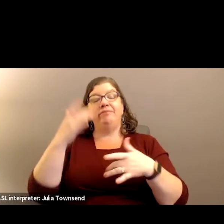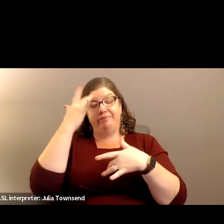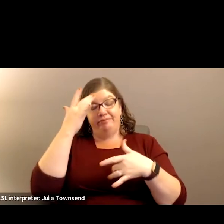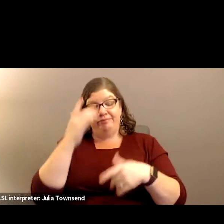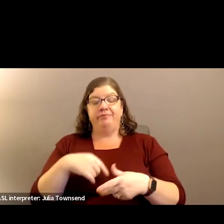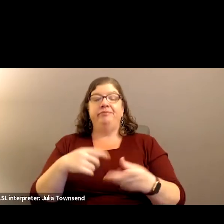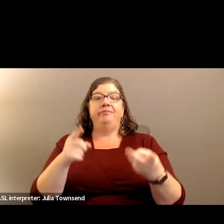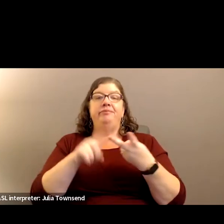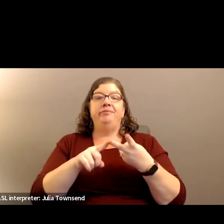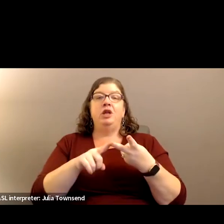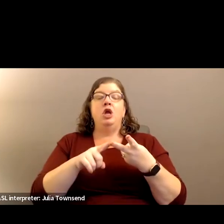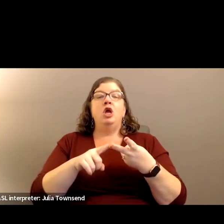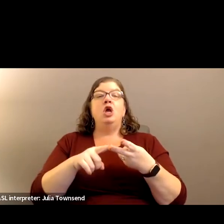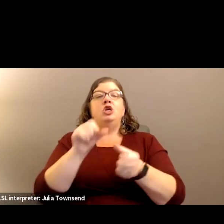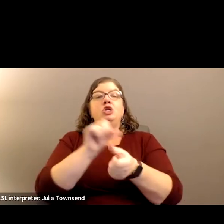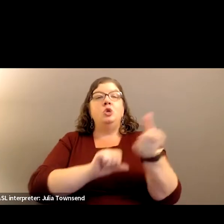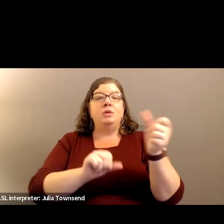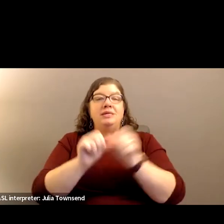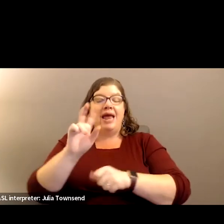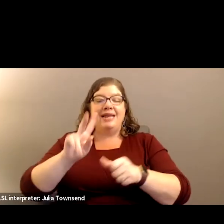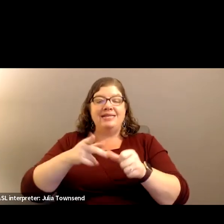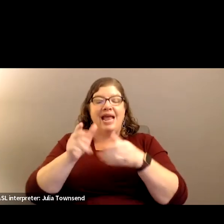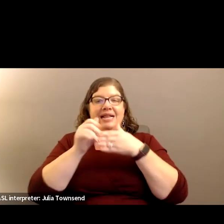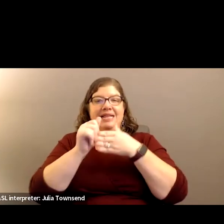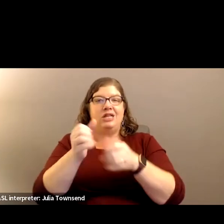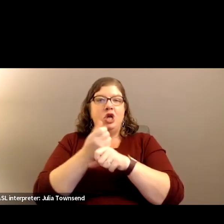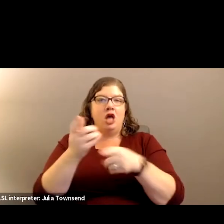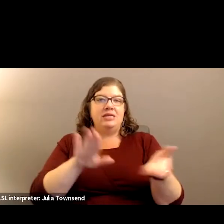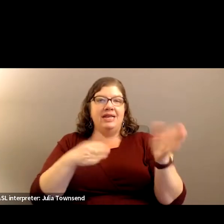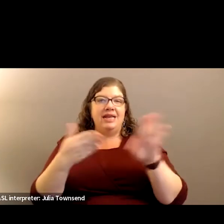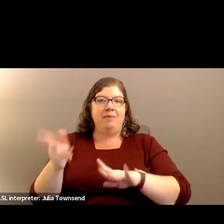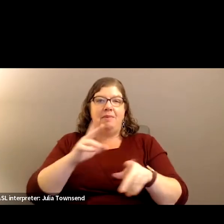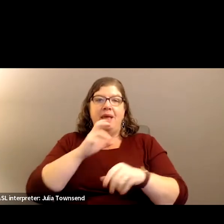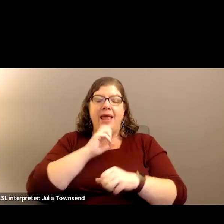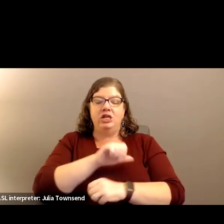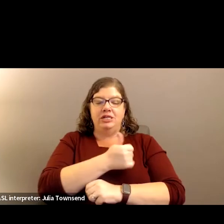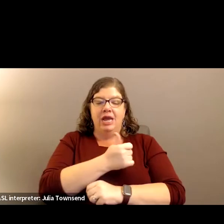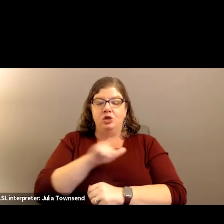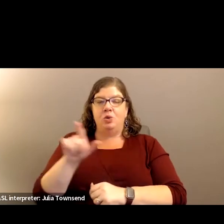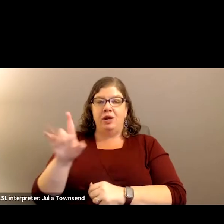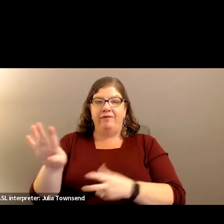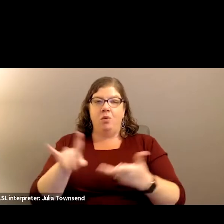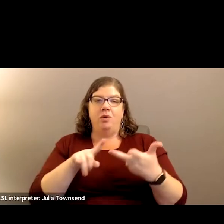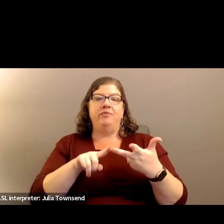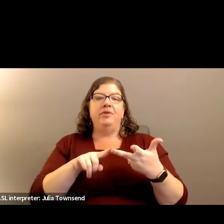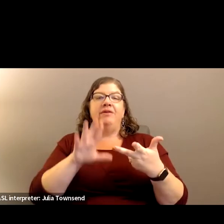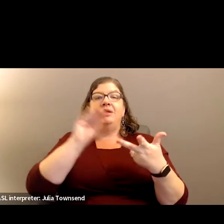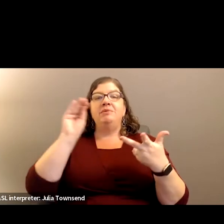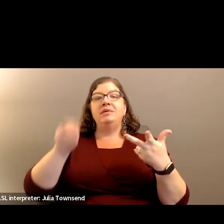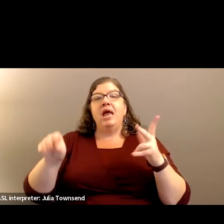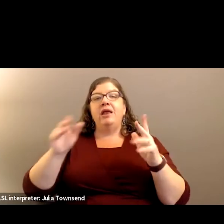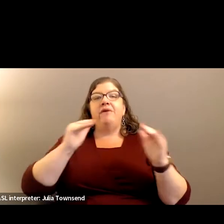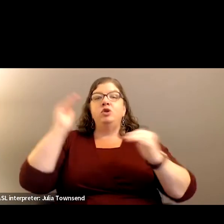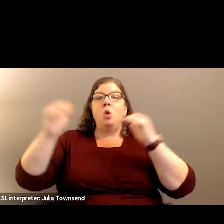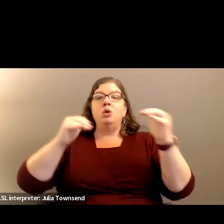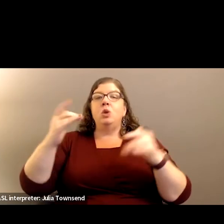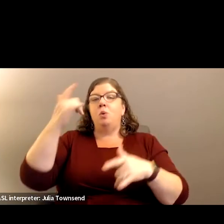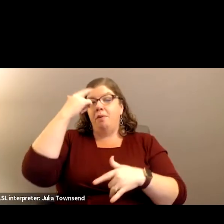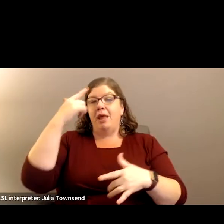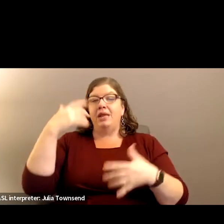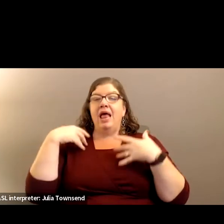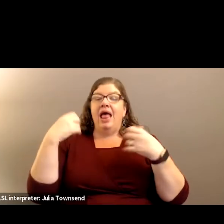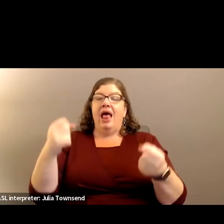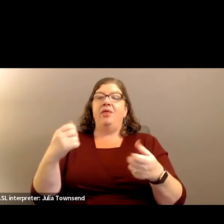Suicide is the second leading cause of death for people ages 10 to 24. 50% of adults with a mental health illness